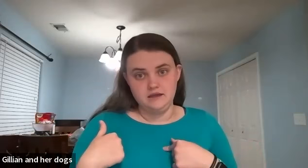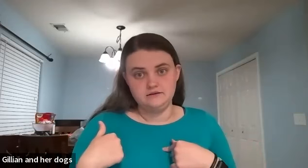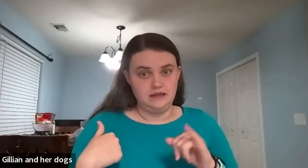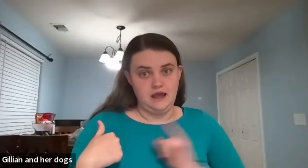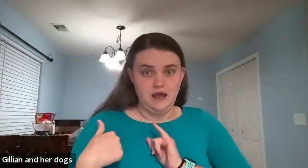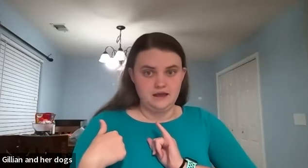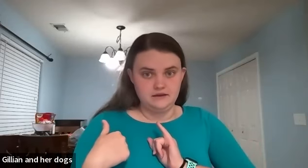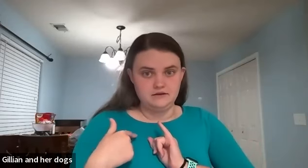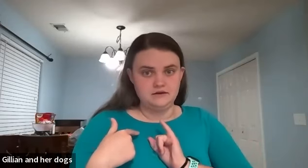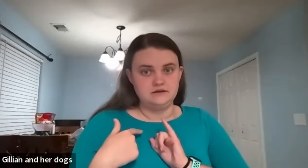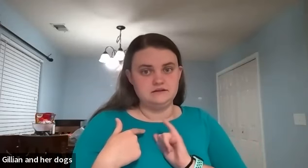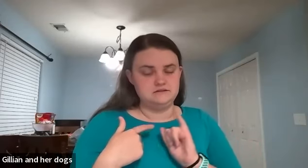like i because